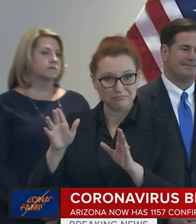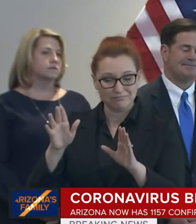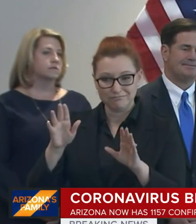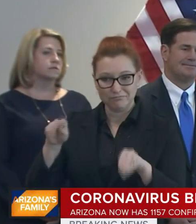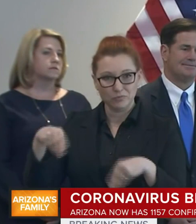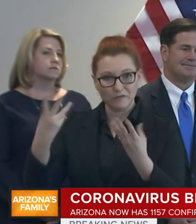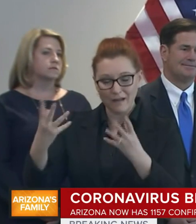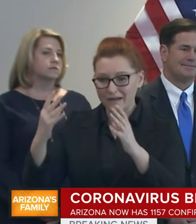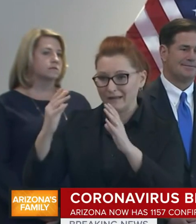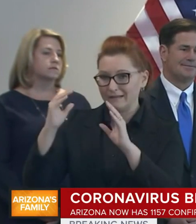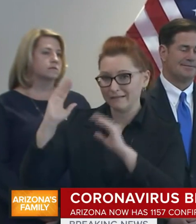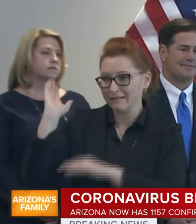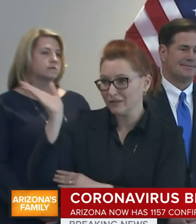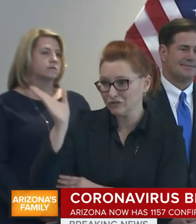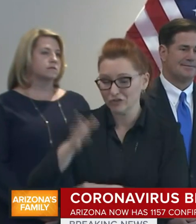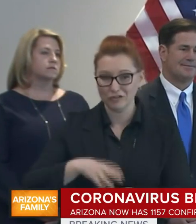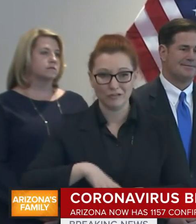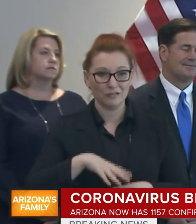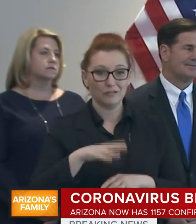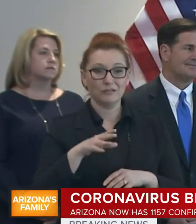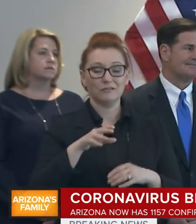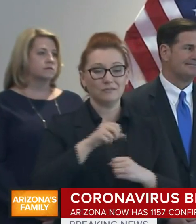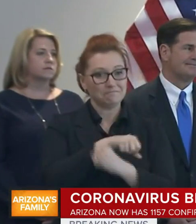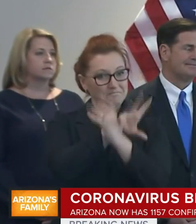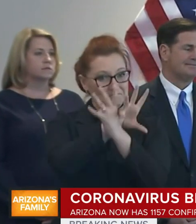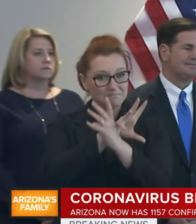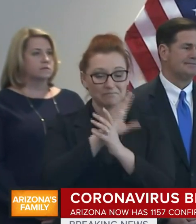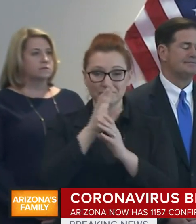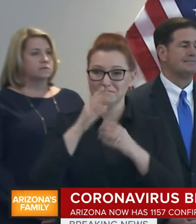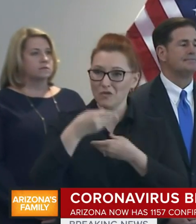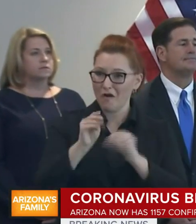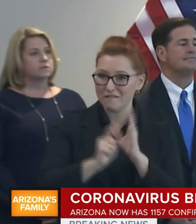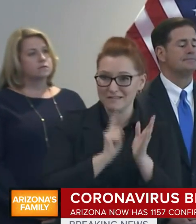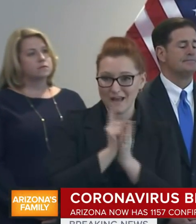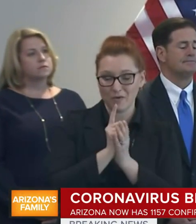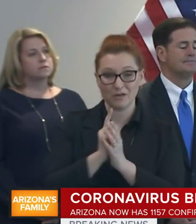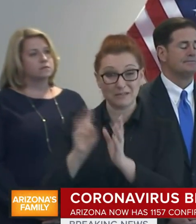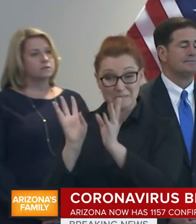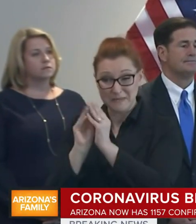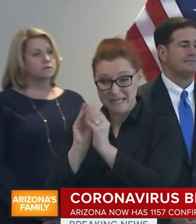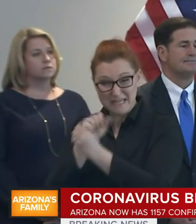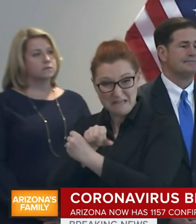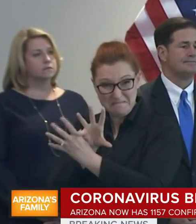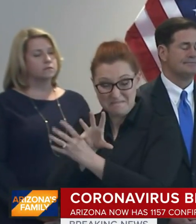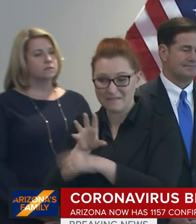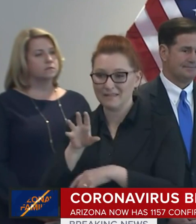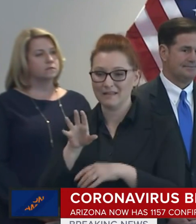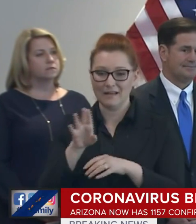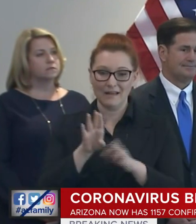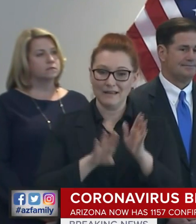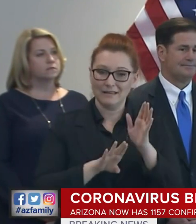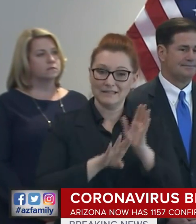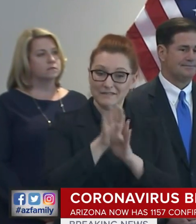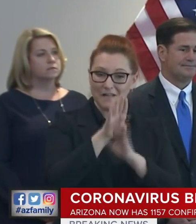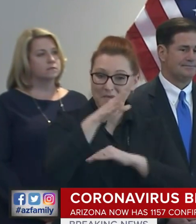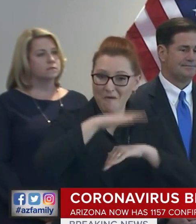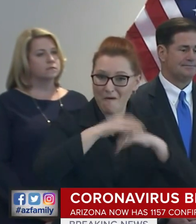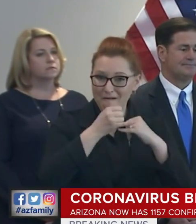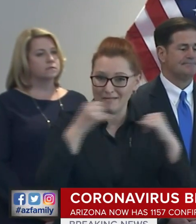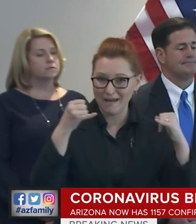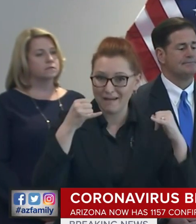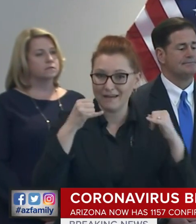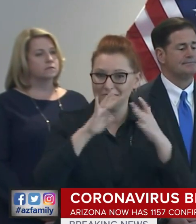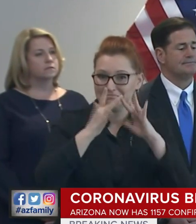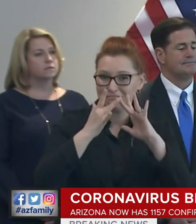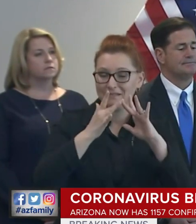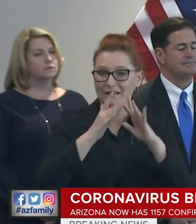hours, meeting with their professional learning communities over video calls, and developing their online lesson plans